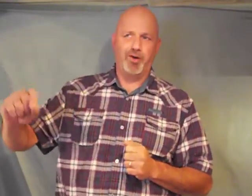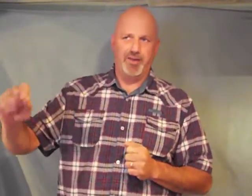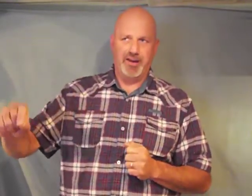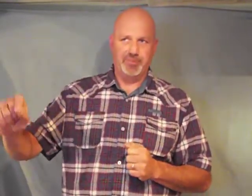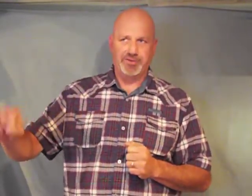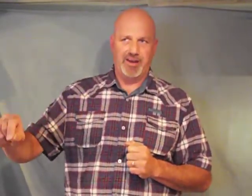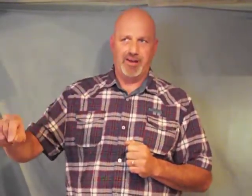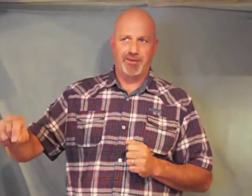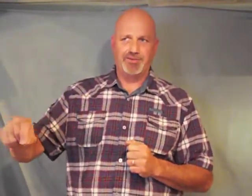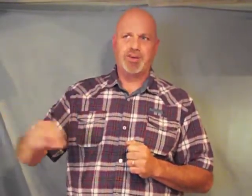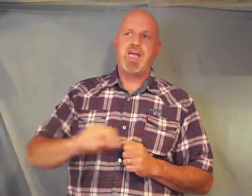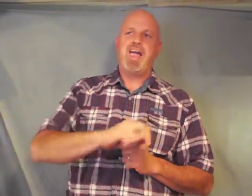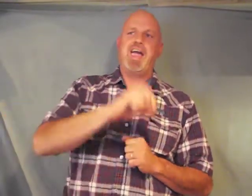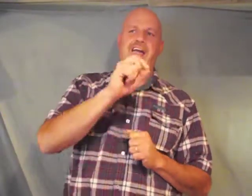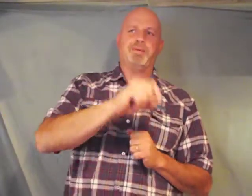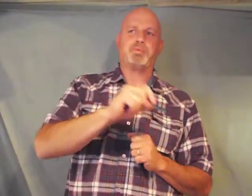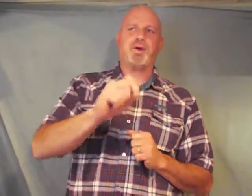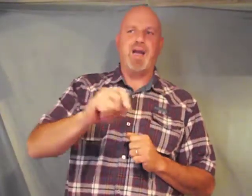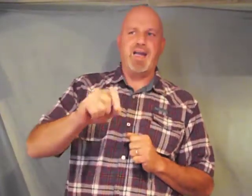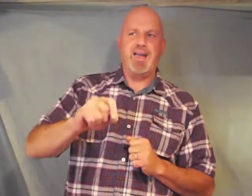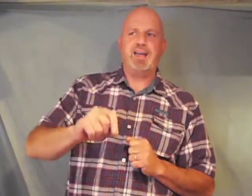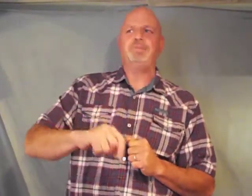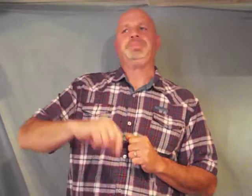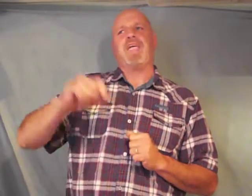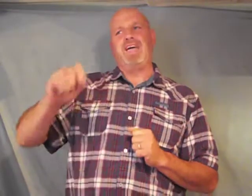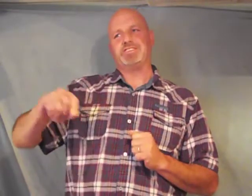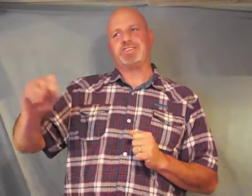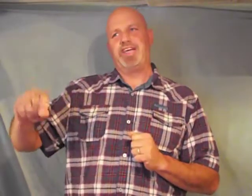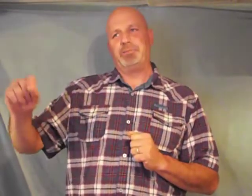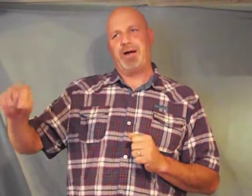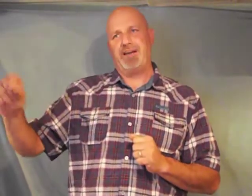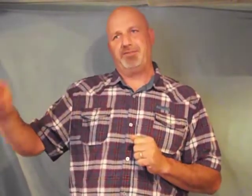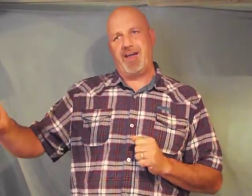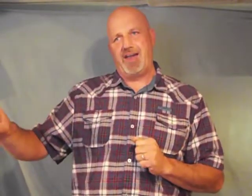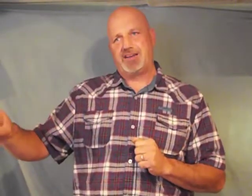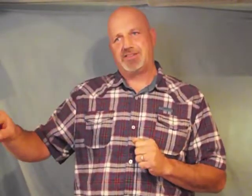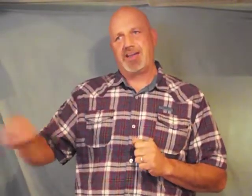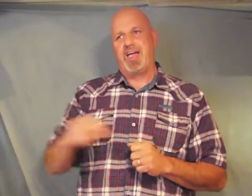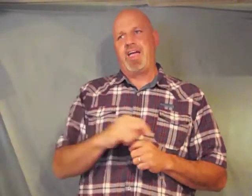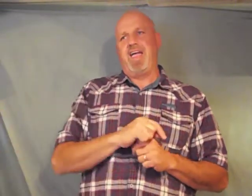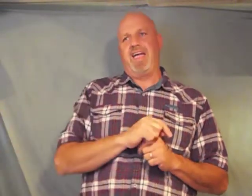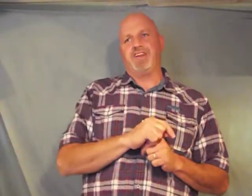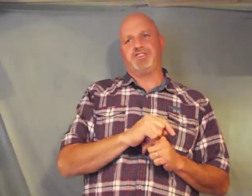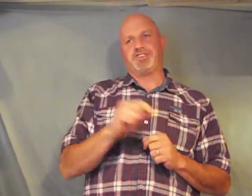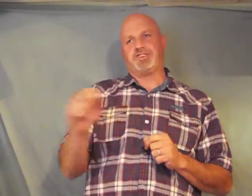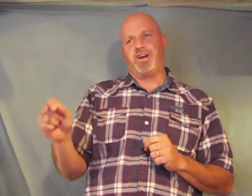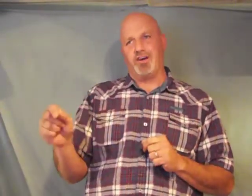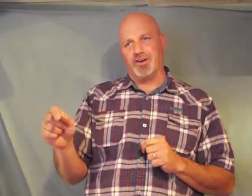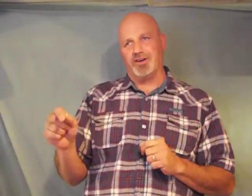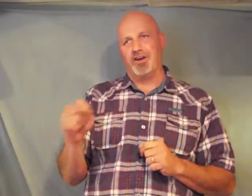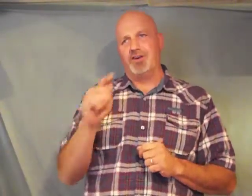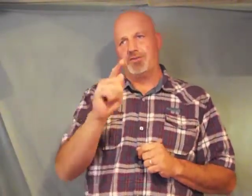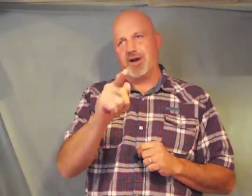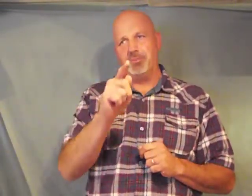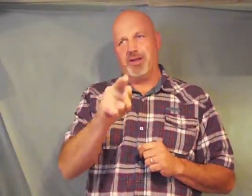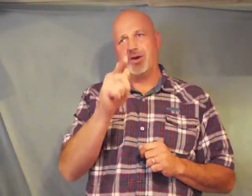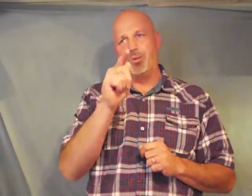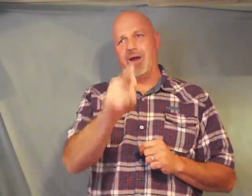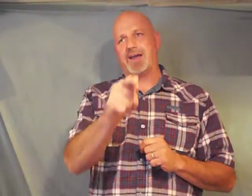themselves and pray and seek my face and turn from their wicked